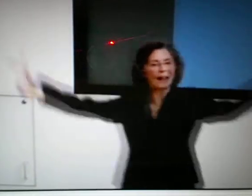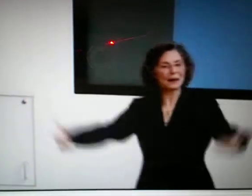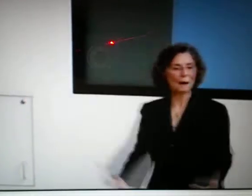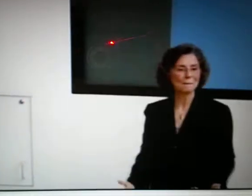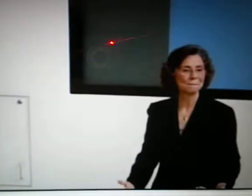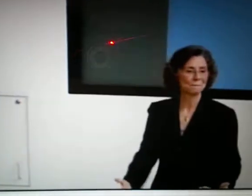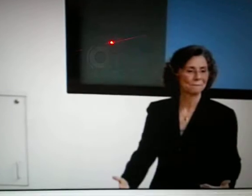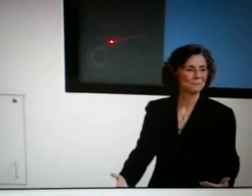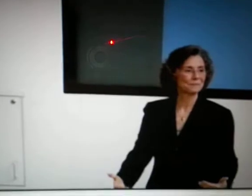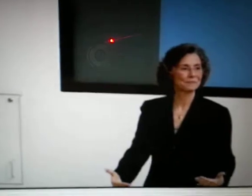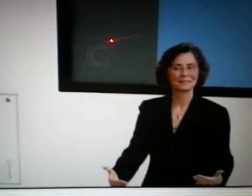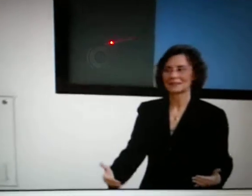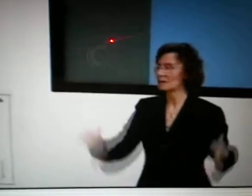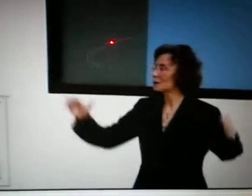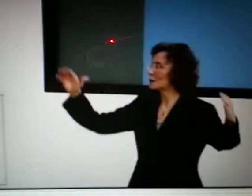Good morning and welcome.